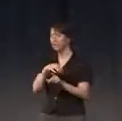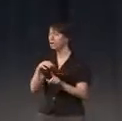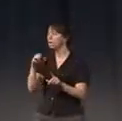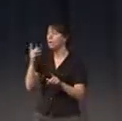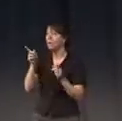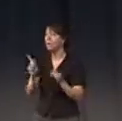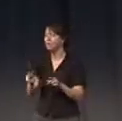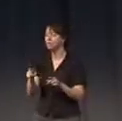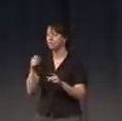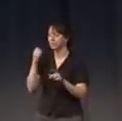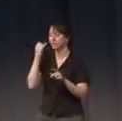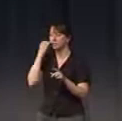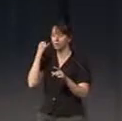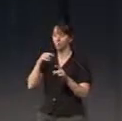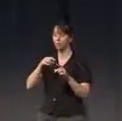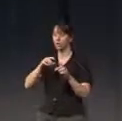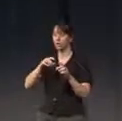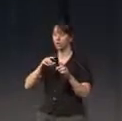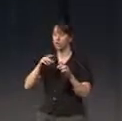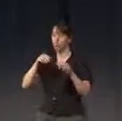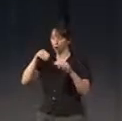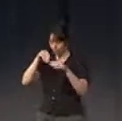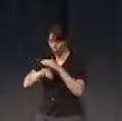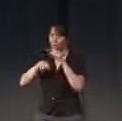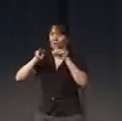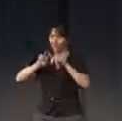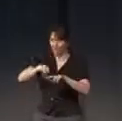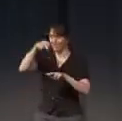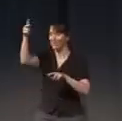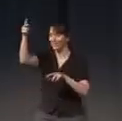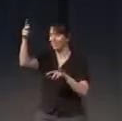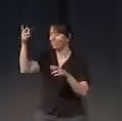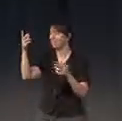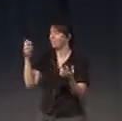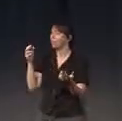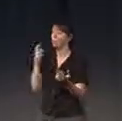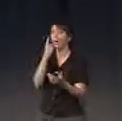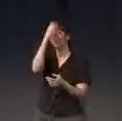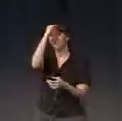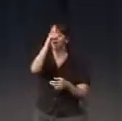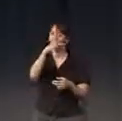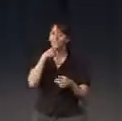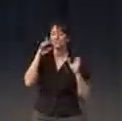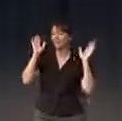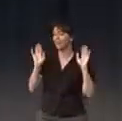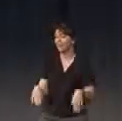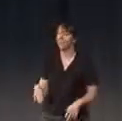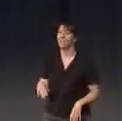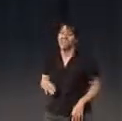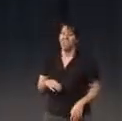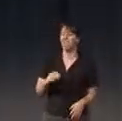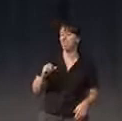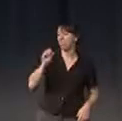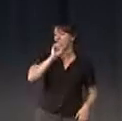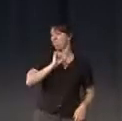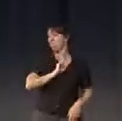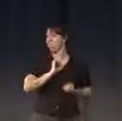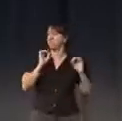like a, you know, first is, well, there are the fancy guy who say, yeah, yeah, no problem. And then he's the one who will suffer more usually.